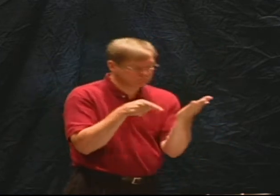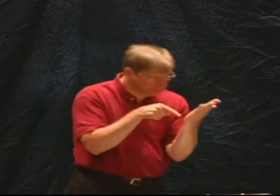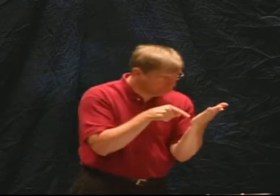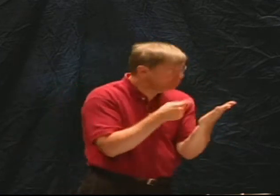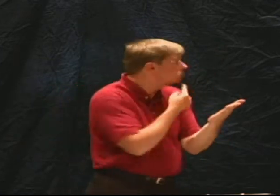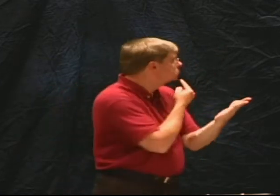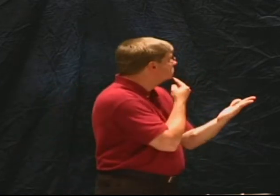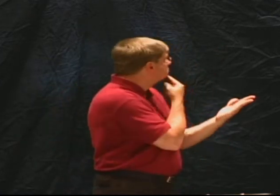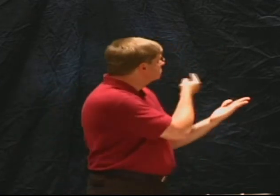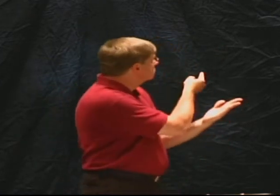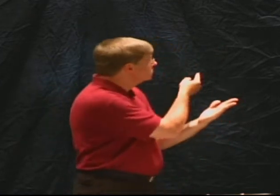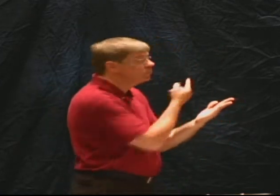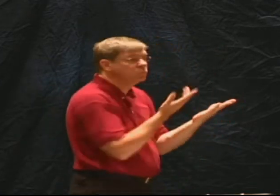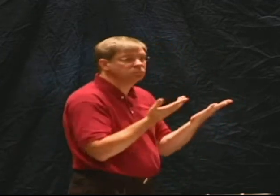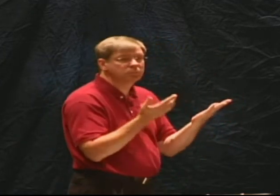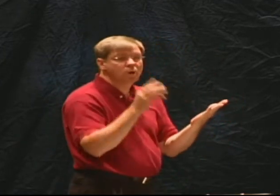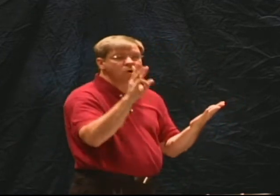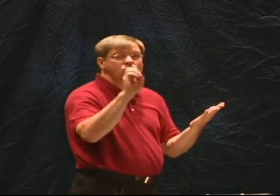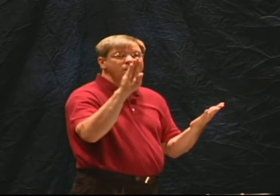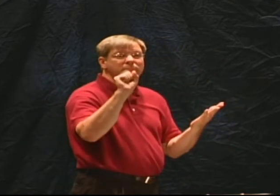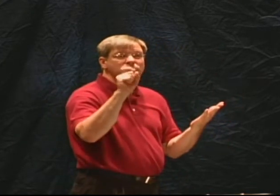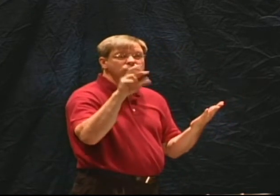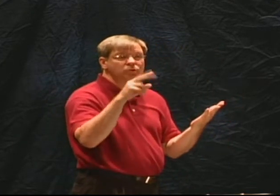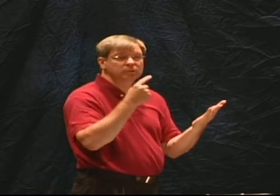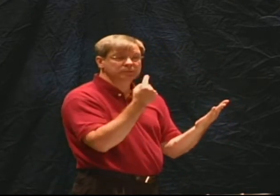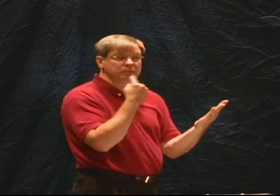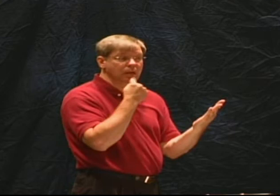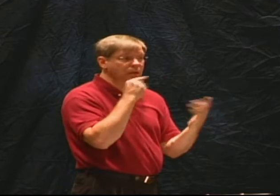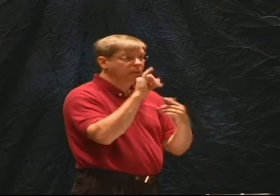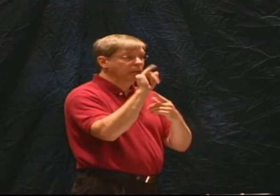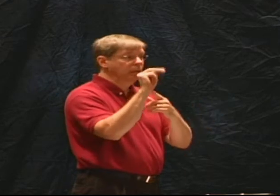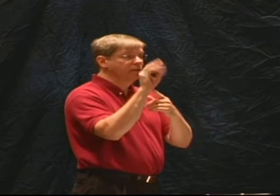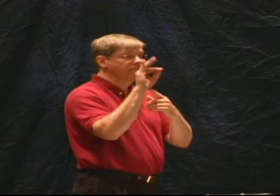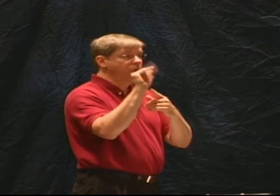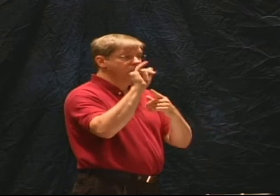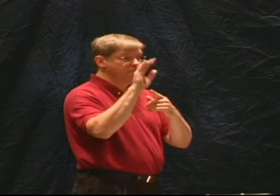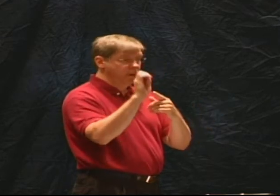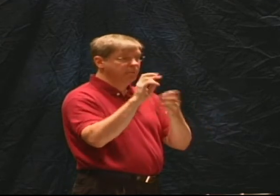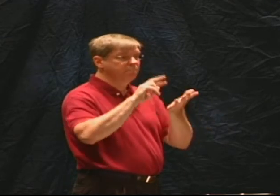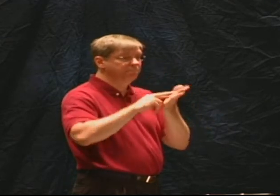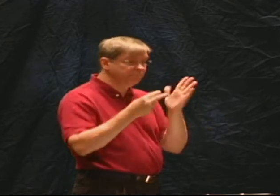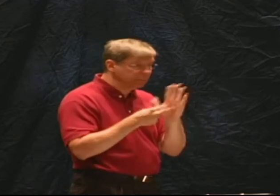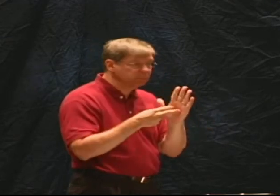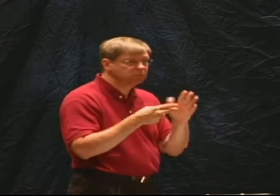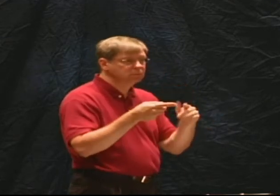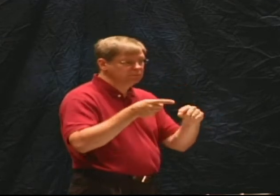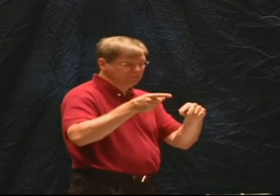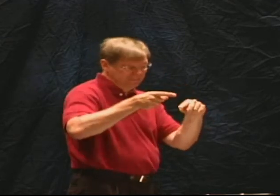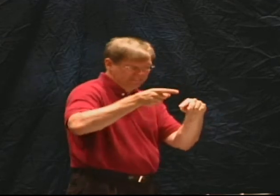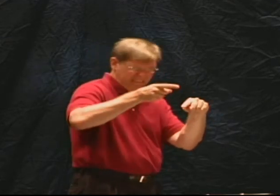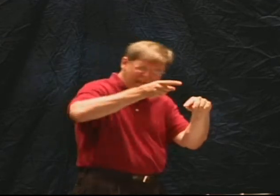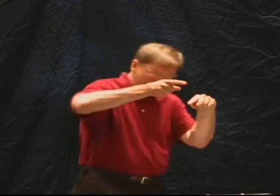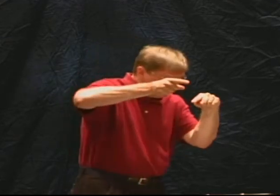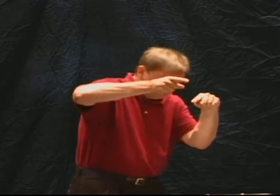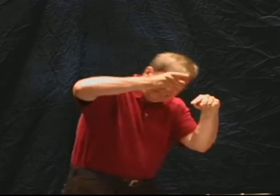Looking at the Webster Dictionary, infallible is defined of